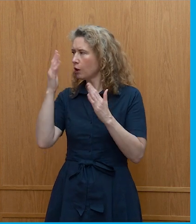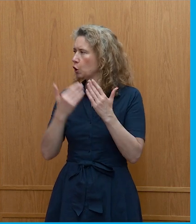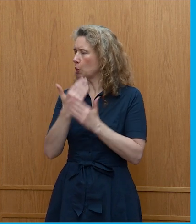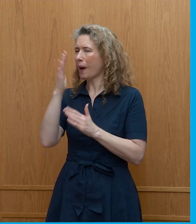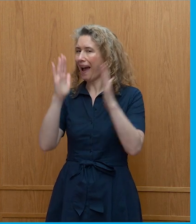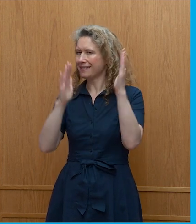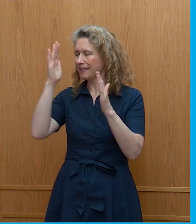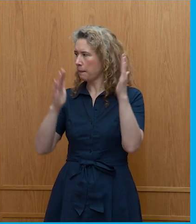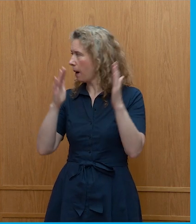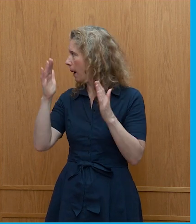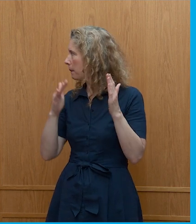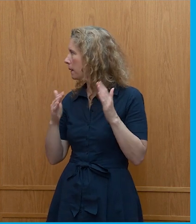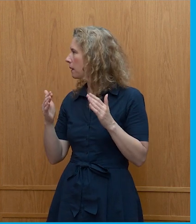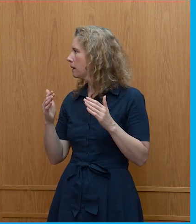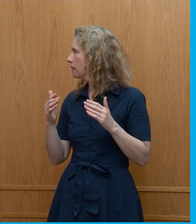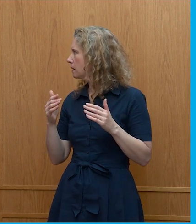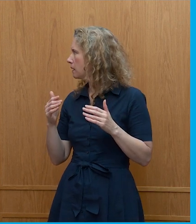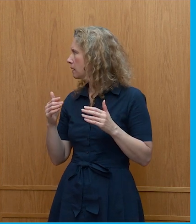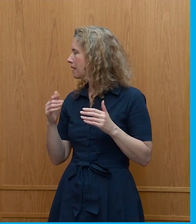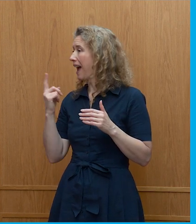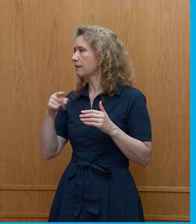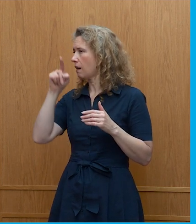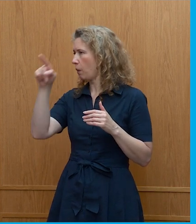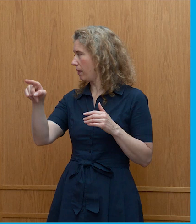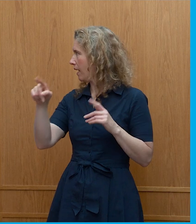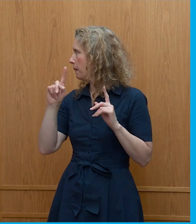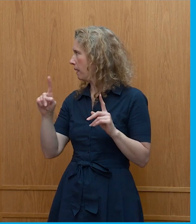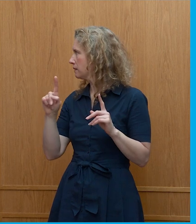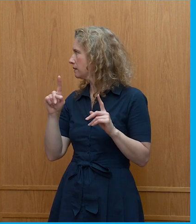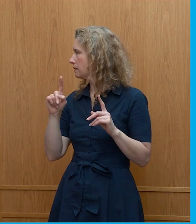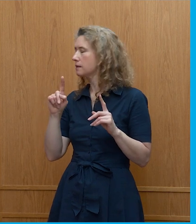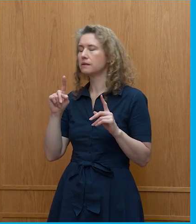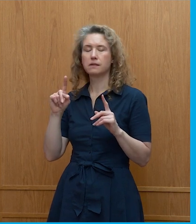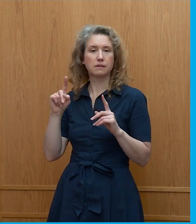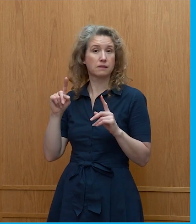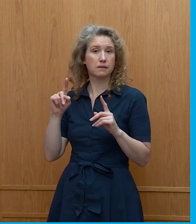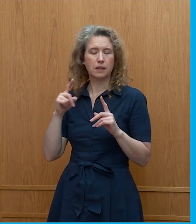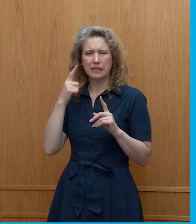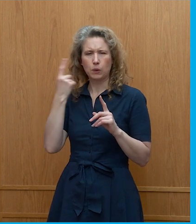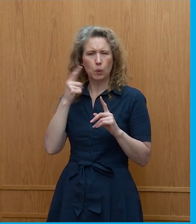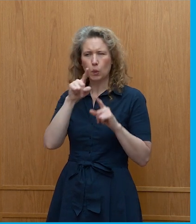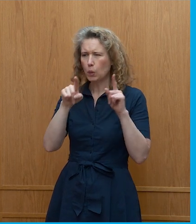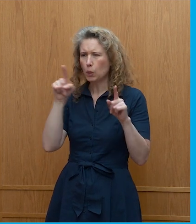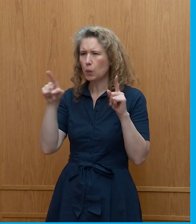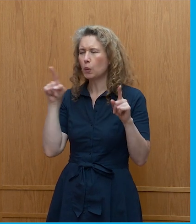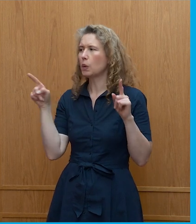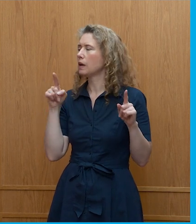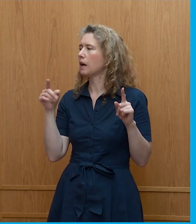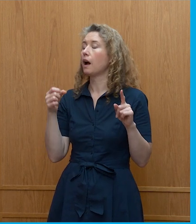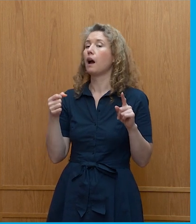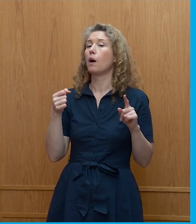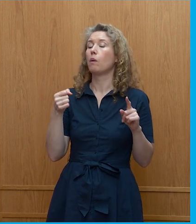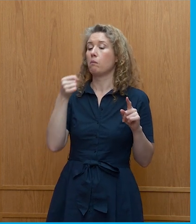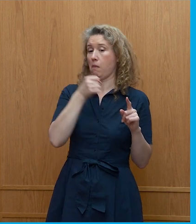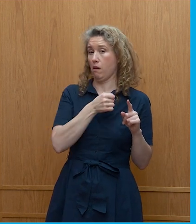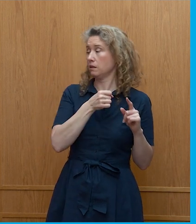come up over this side oh and another one here so I'll pass to yourself